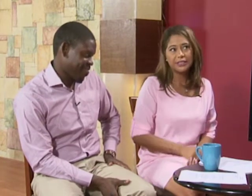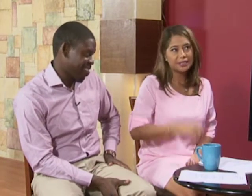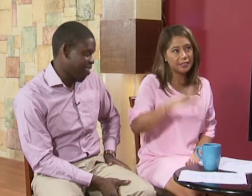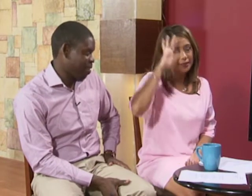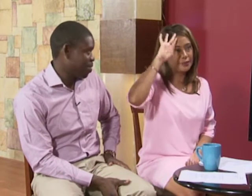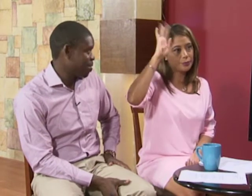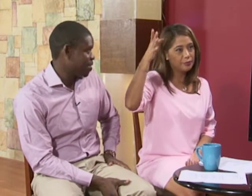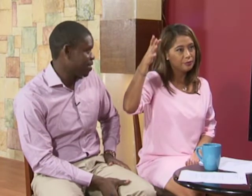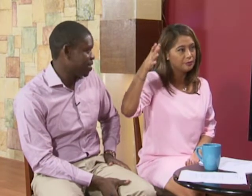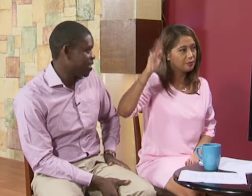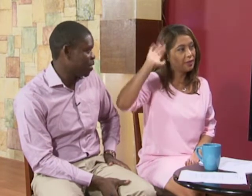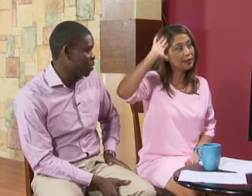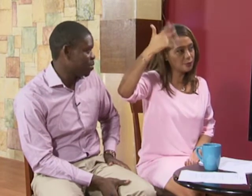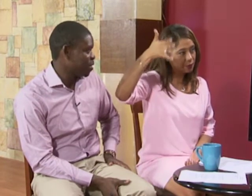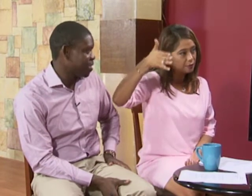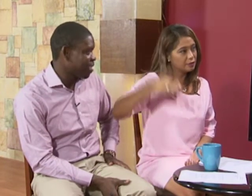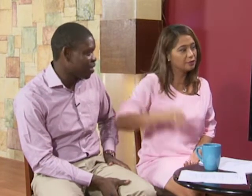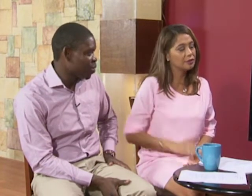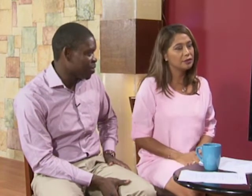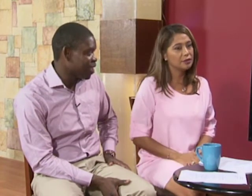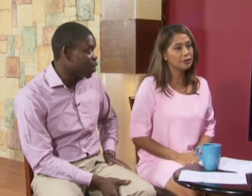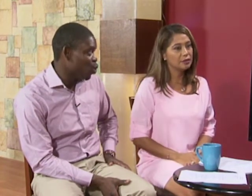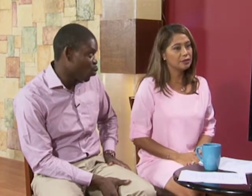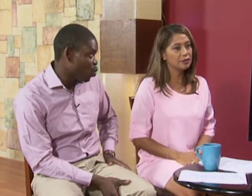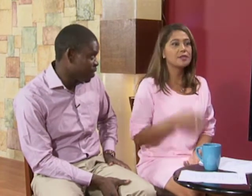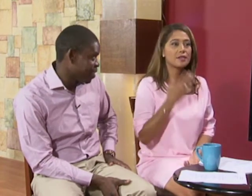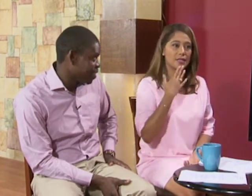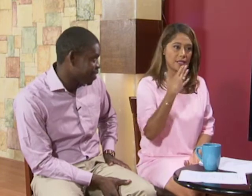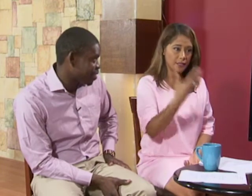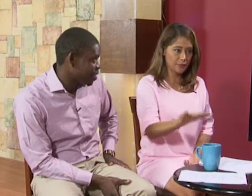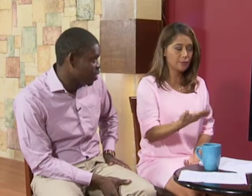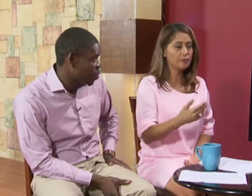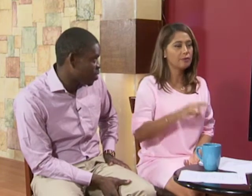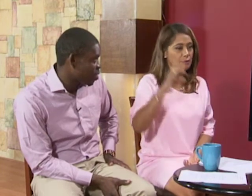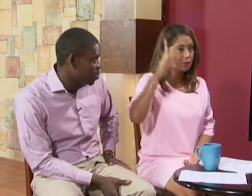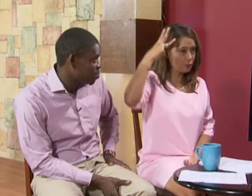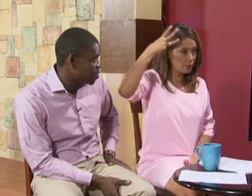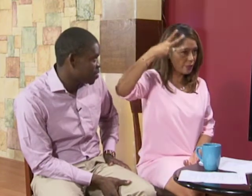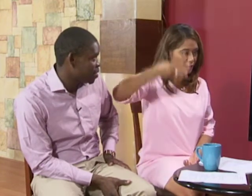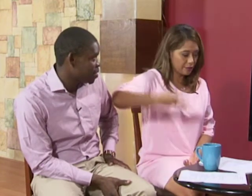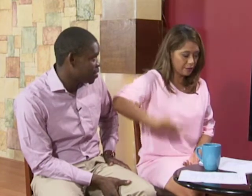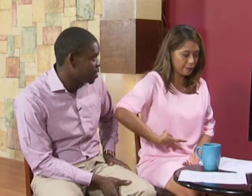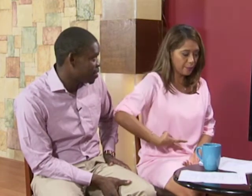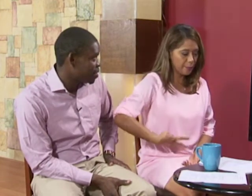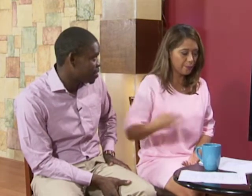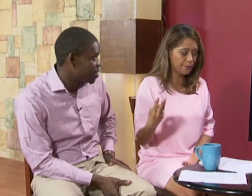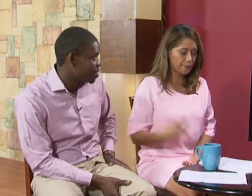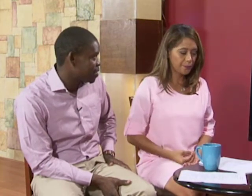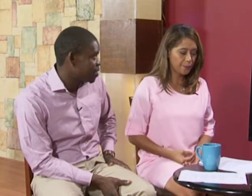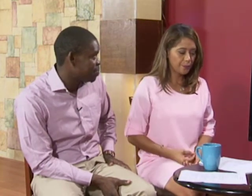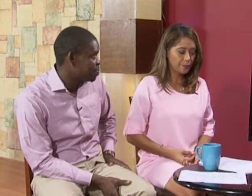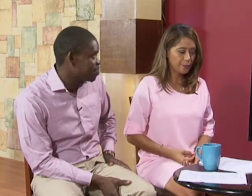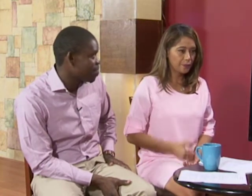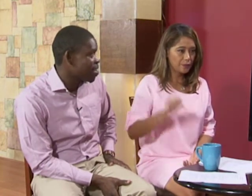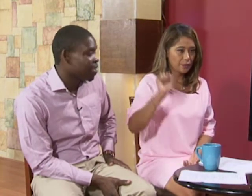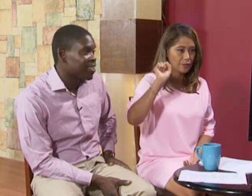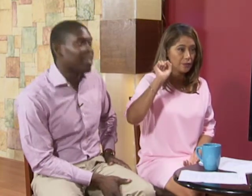did hello hello thank you we didn't know we didn't thank you you're welcome welcome good morning aha